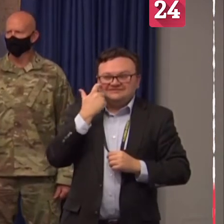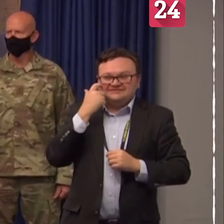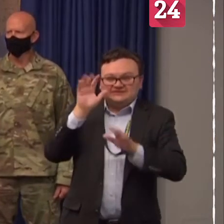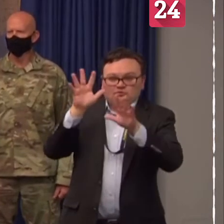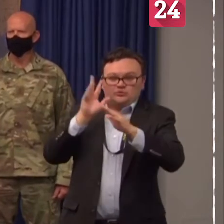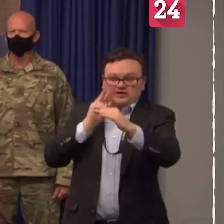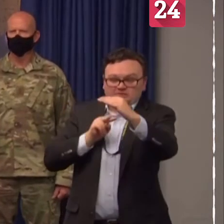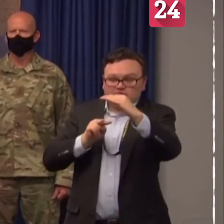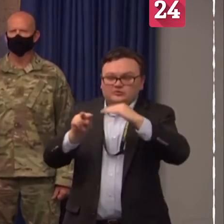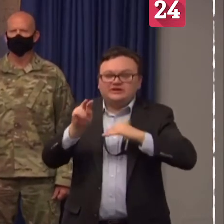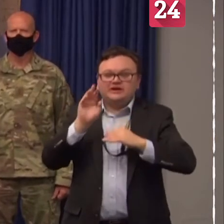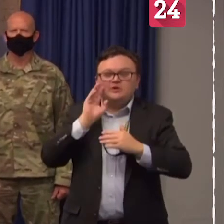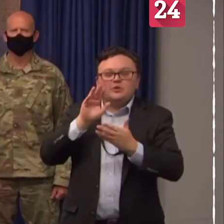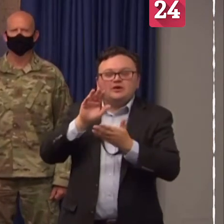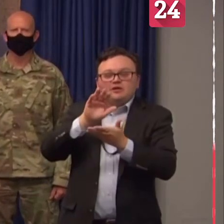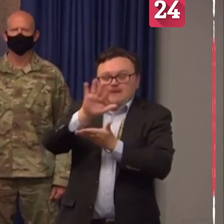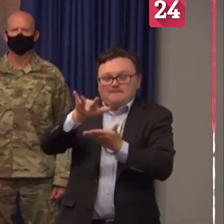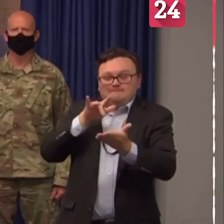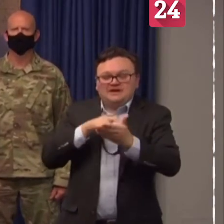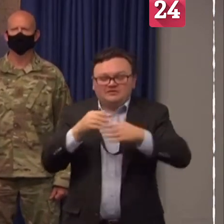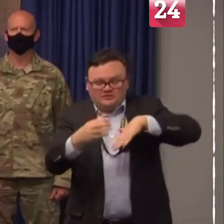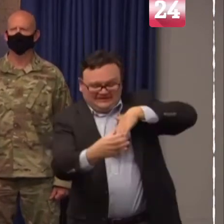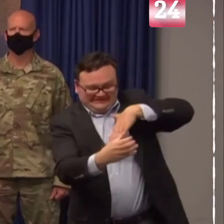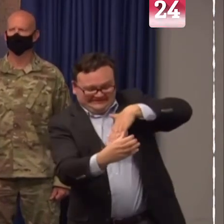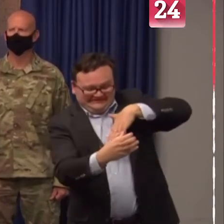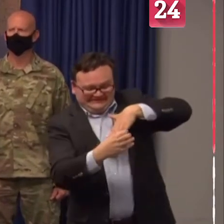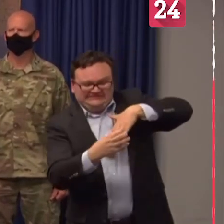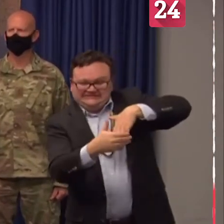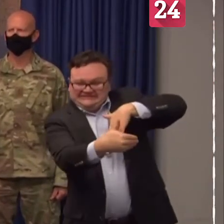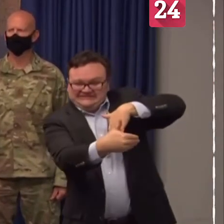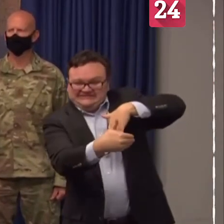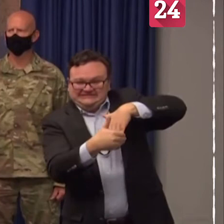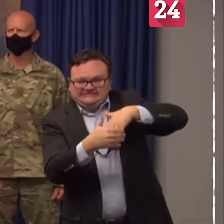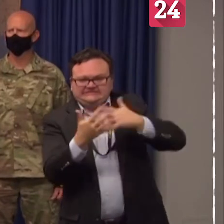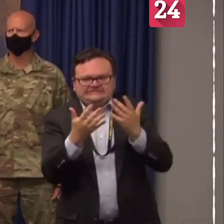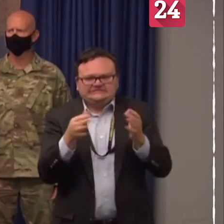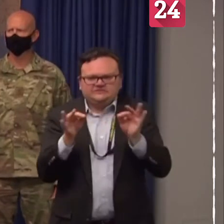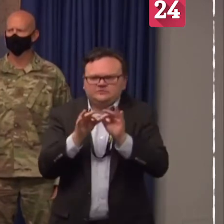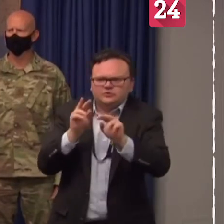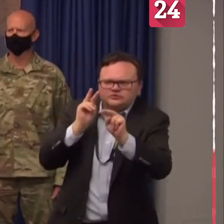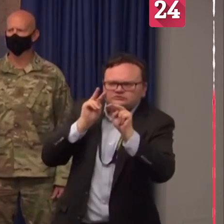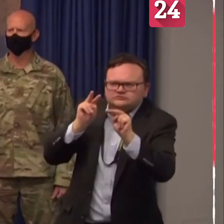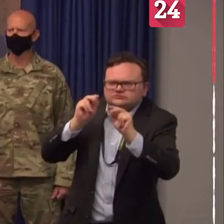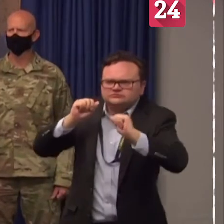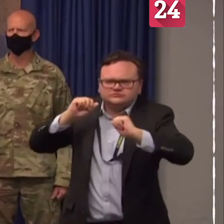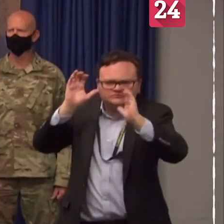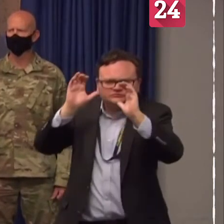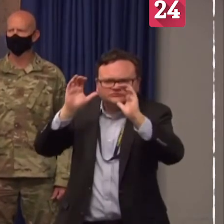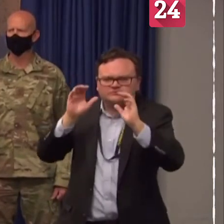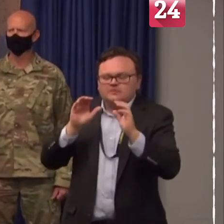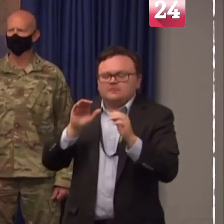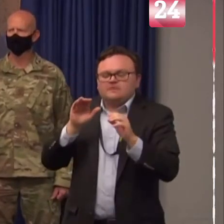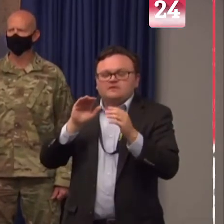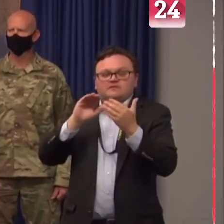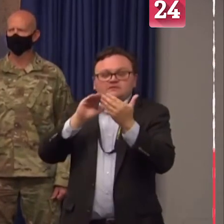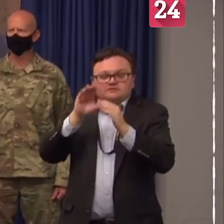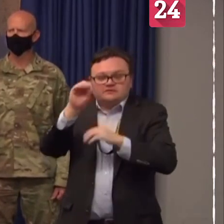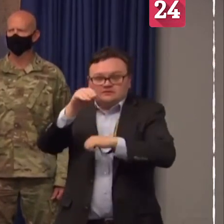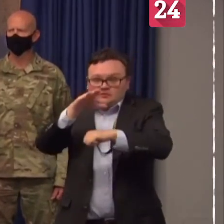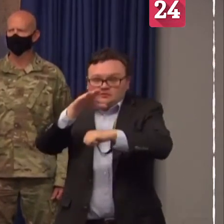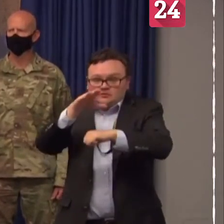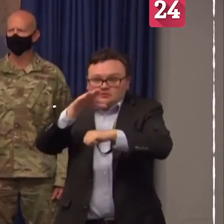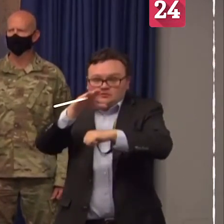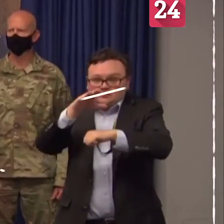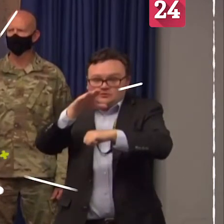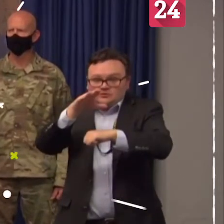closer to the coast. And so we just got to be vigilant and keep a lookout for what's going on. And please heed the warnings of your local officials.